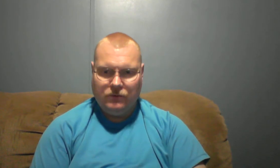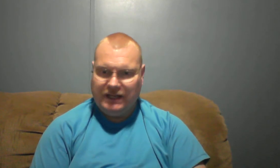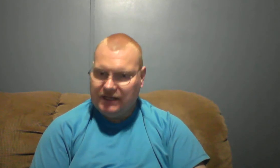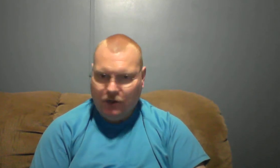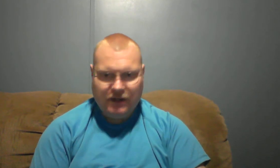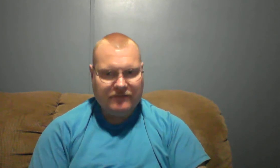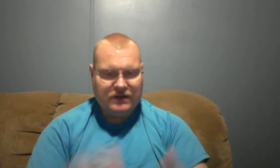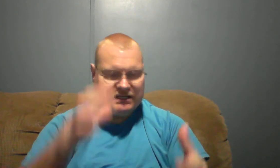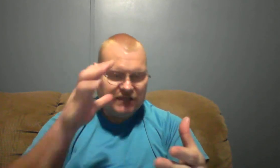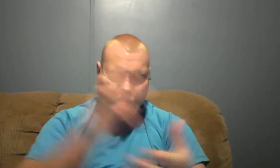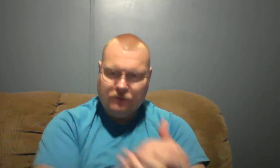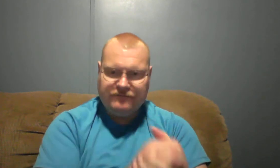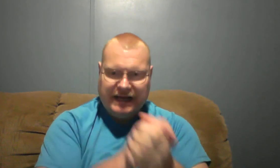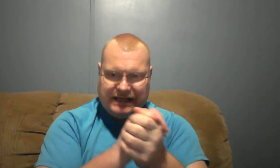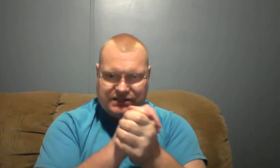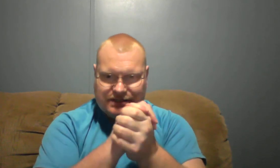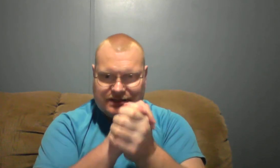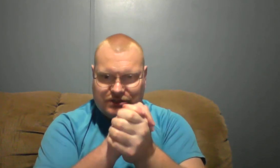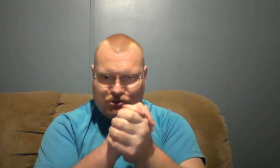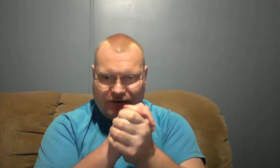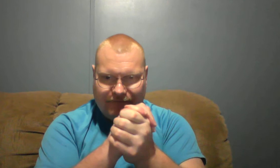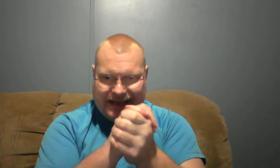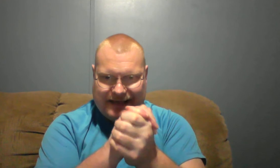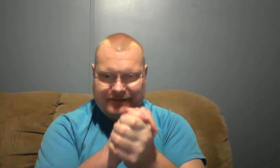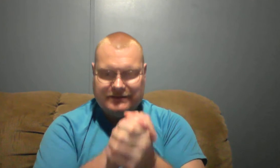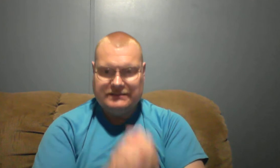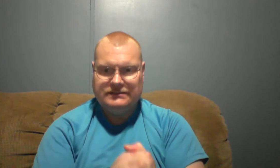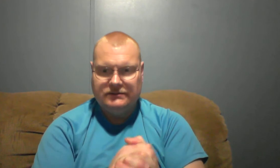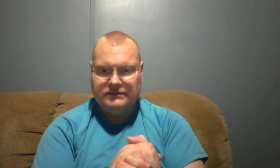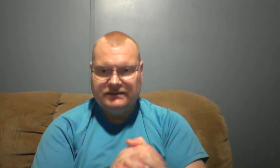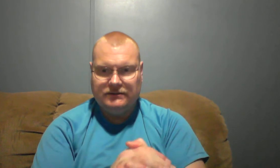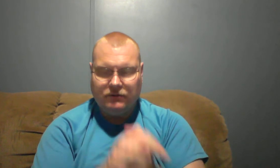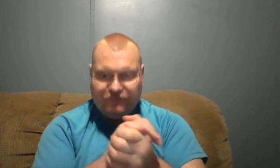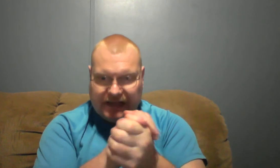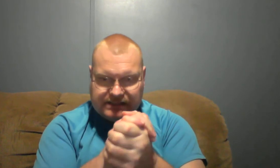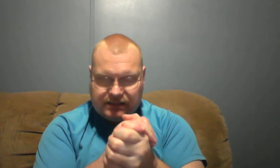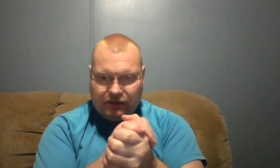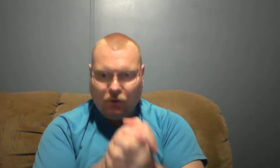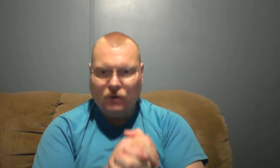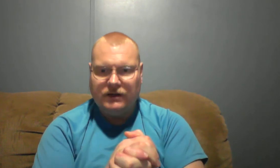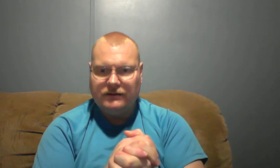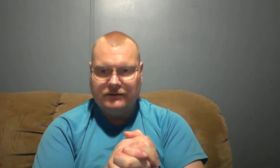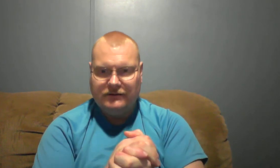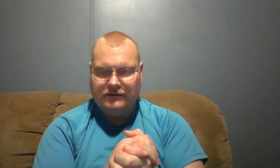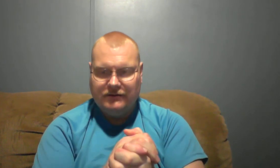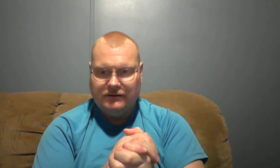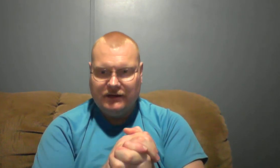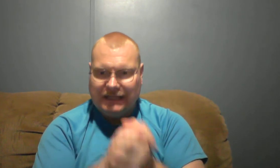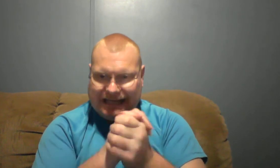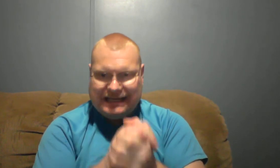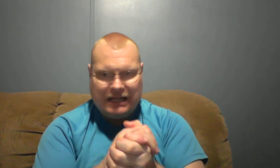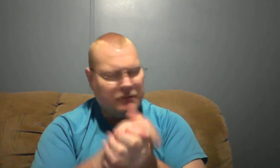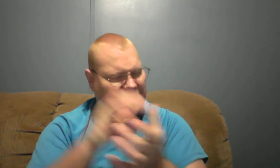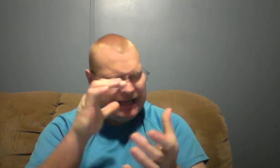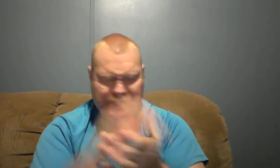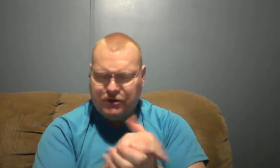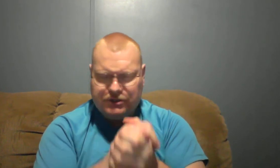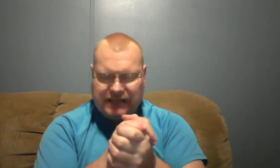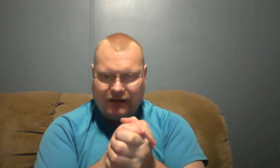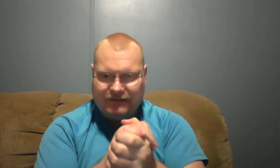can do it we just hold fast to our faith hold fast to the Lord clean him clean your salvation